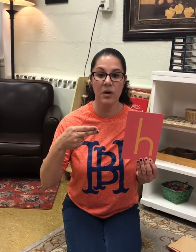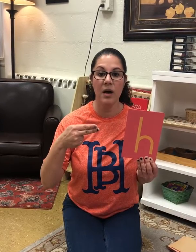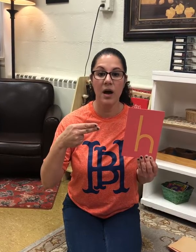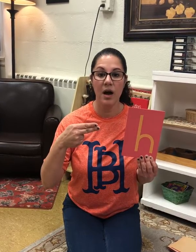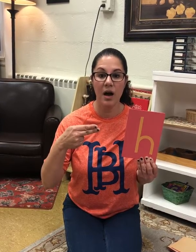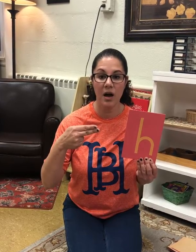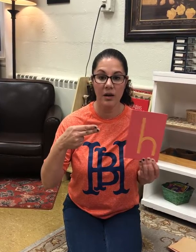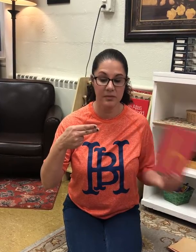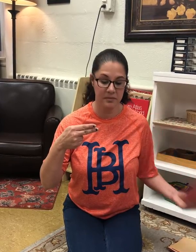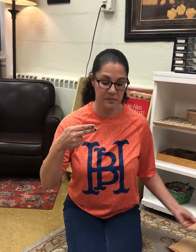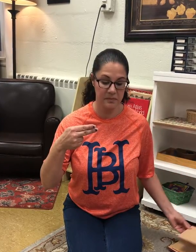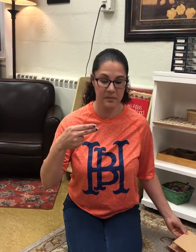h.